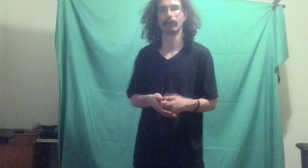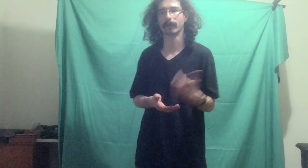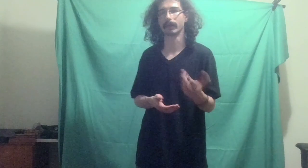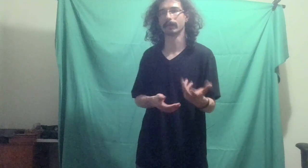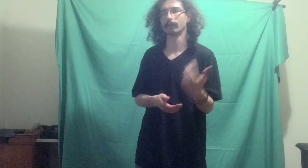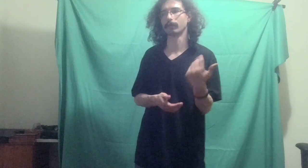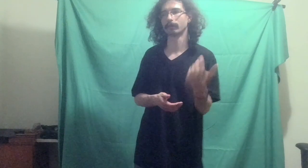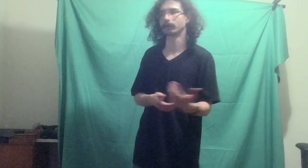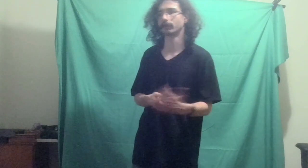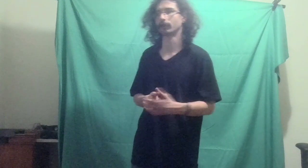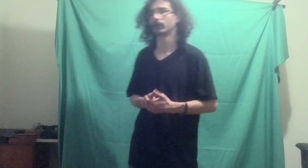my editing my first year.